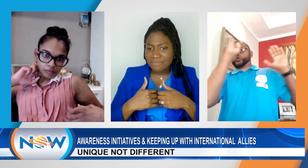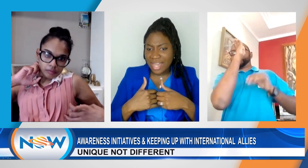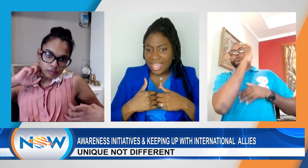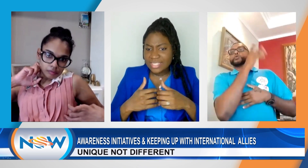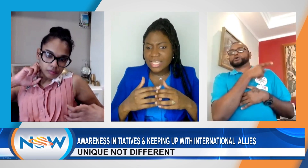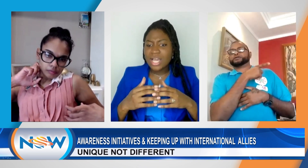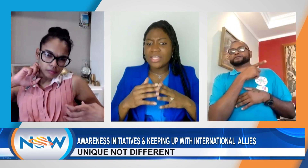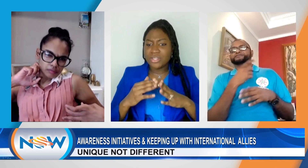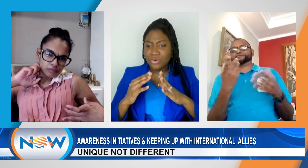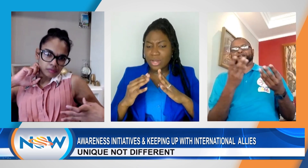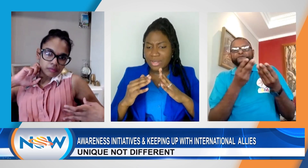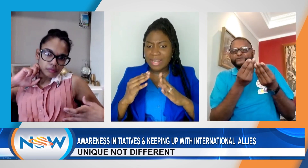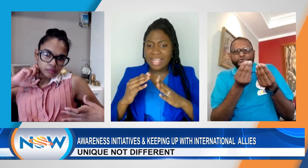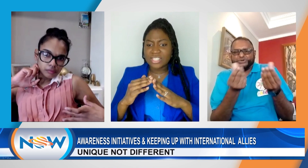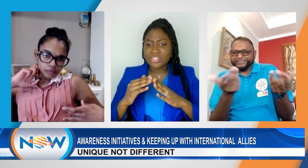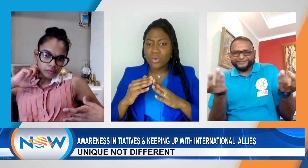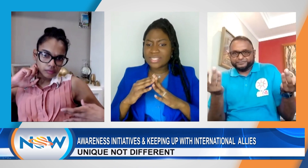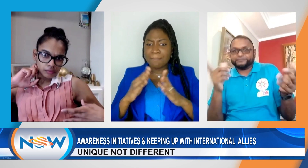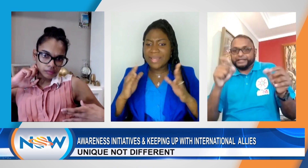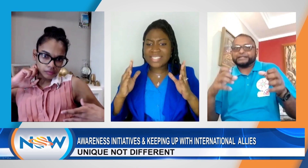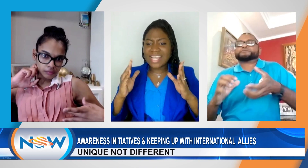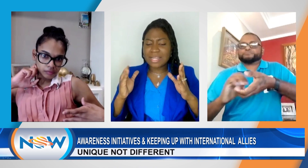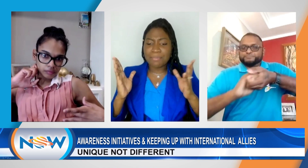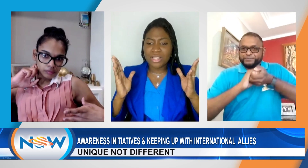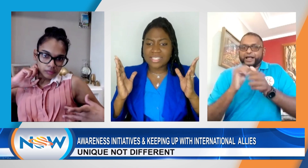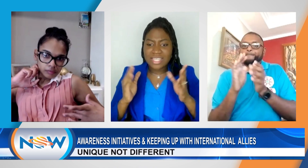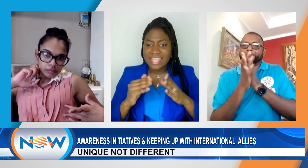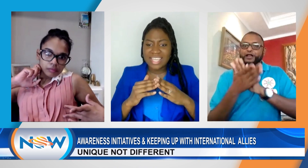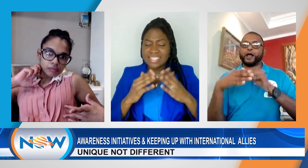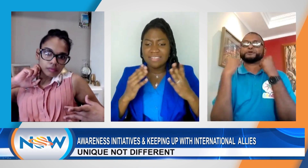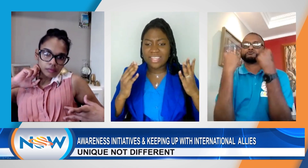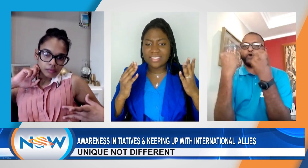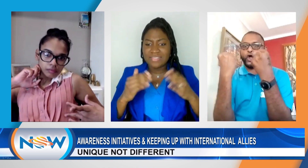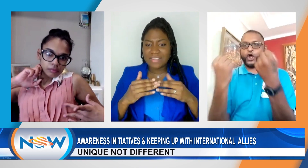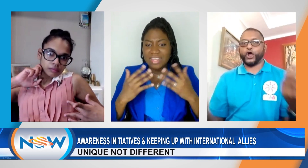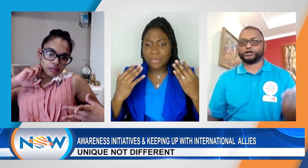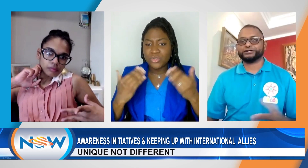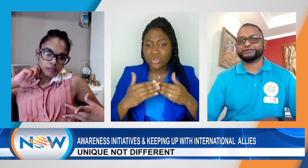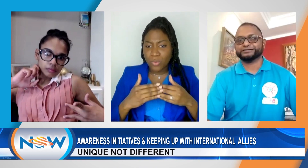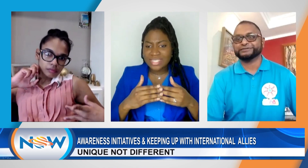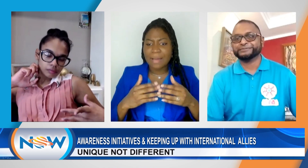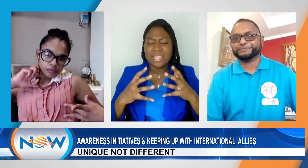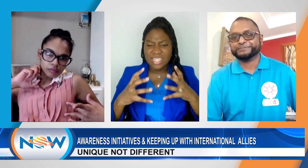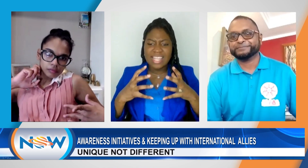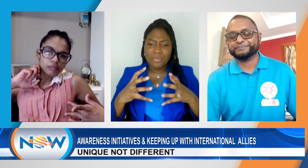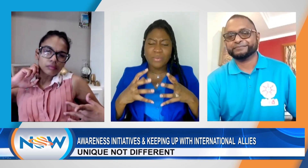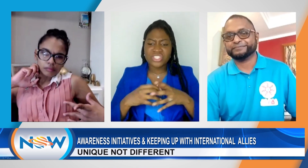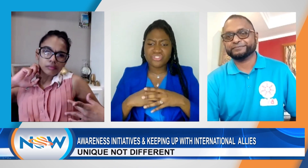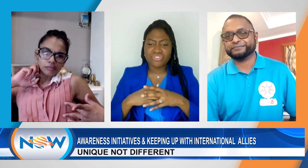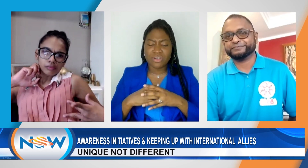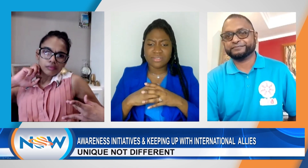advice, you know, and they let us know what's a big standing policy in the case that there's an event that we don't know what's happening and that we are strong.